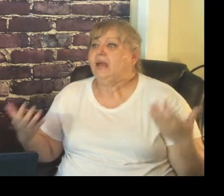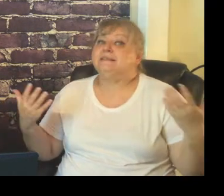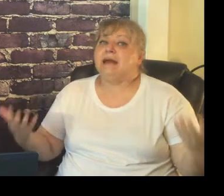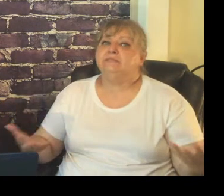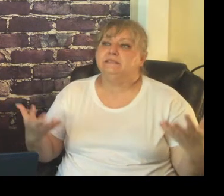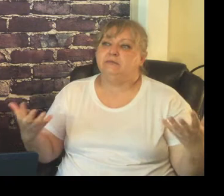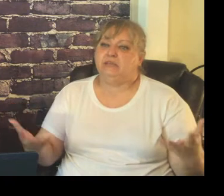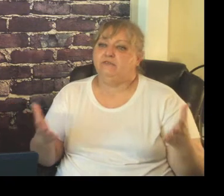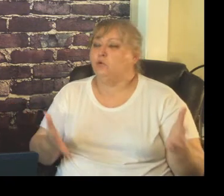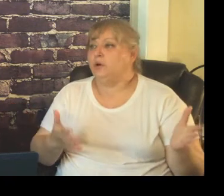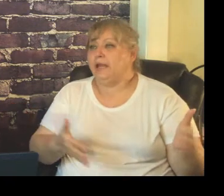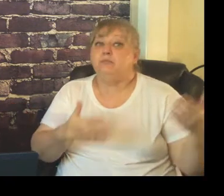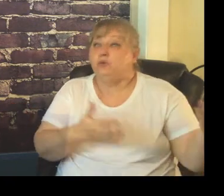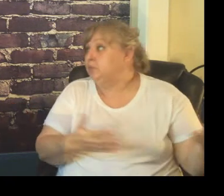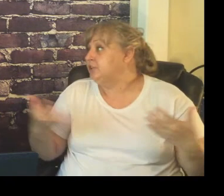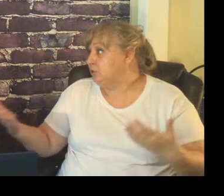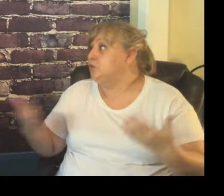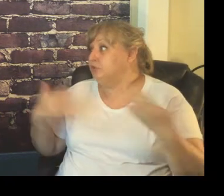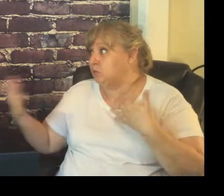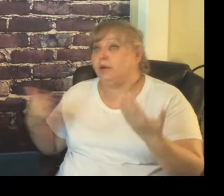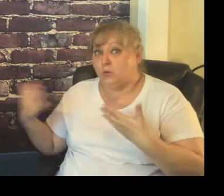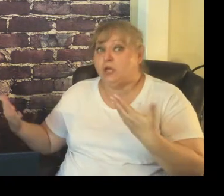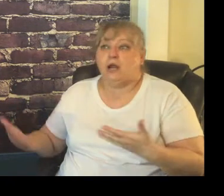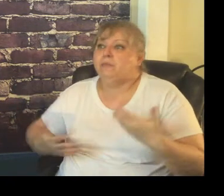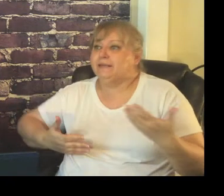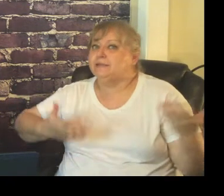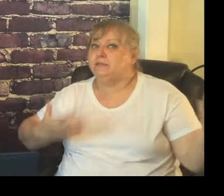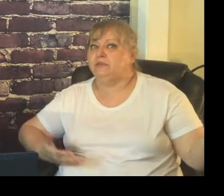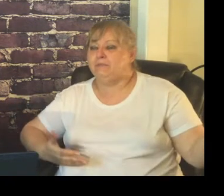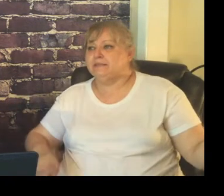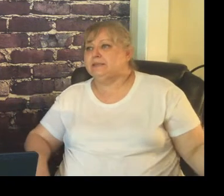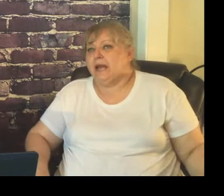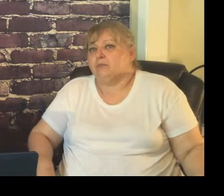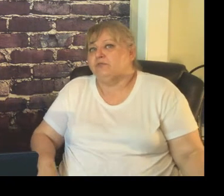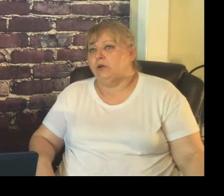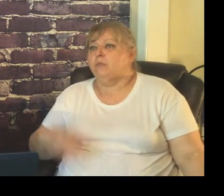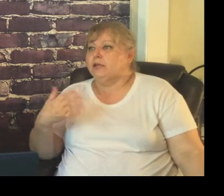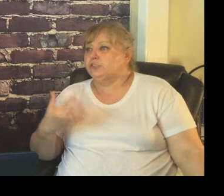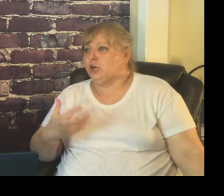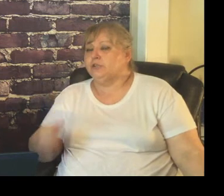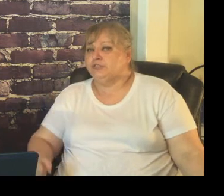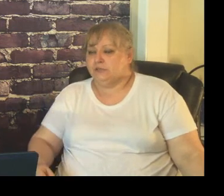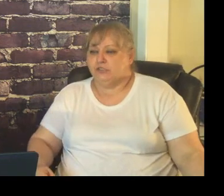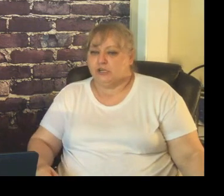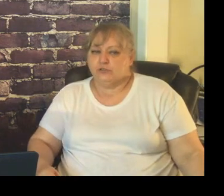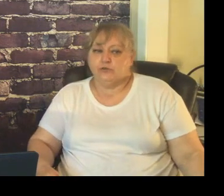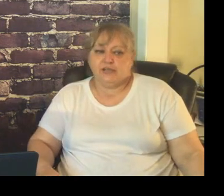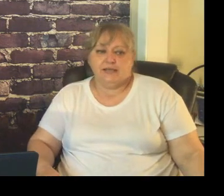adapted to be for a public school where we are because the method comes from charter school settings